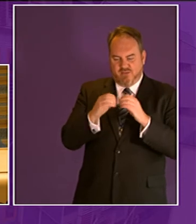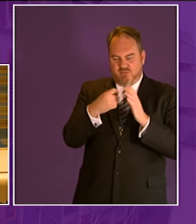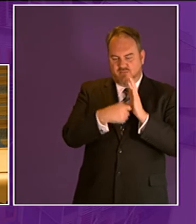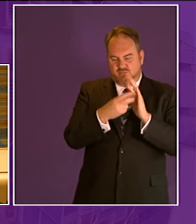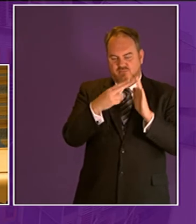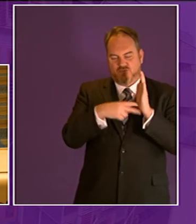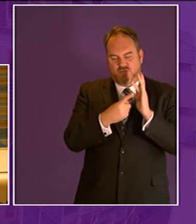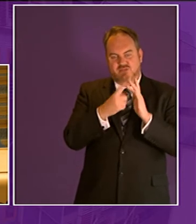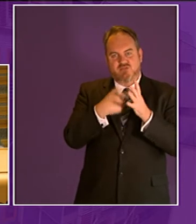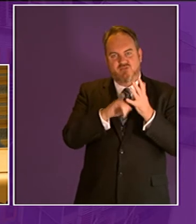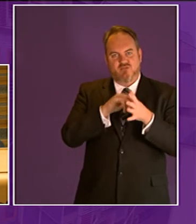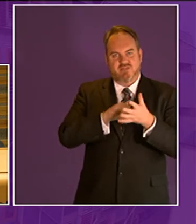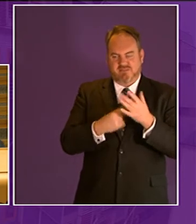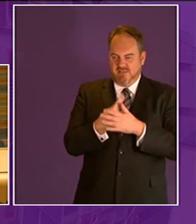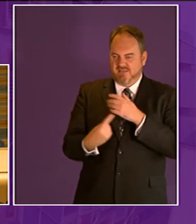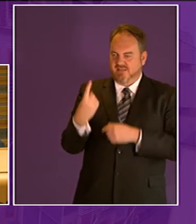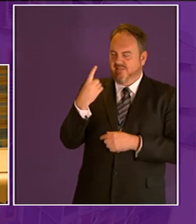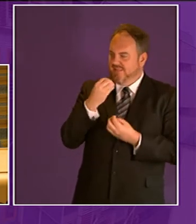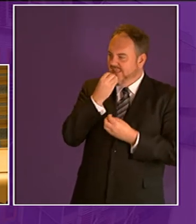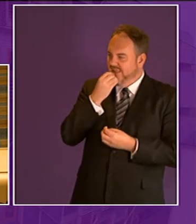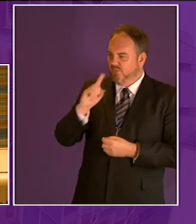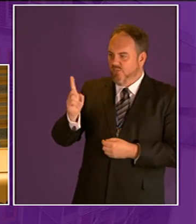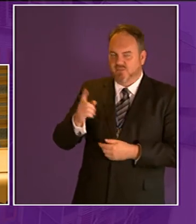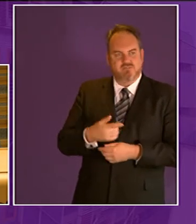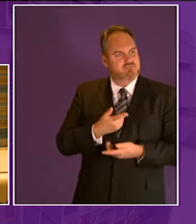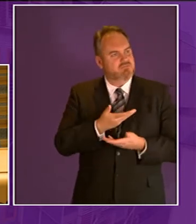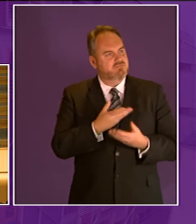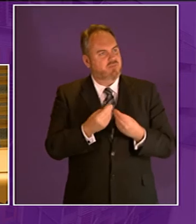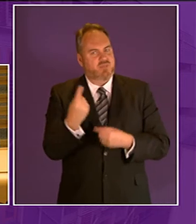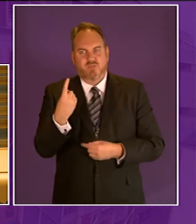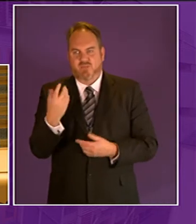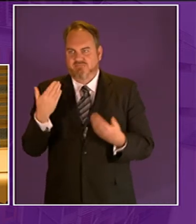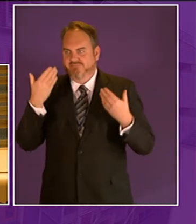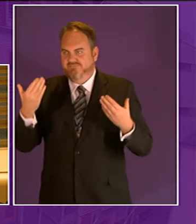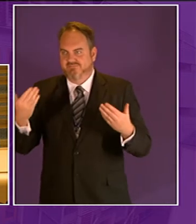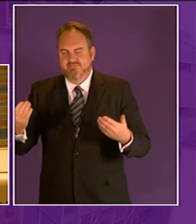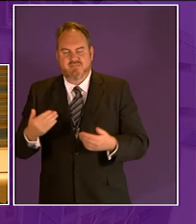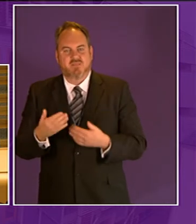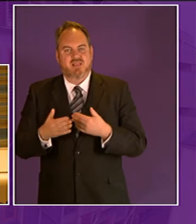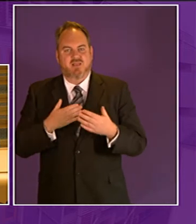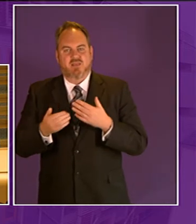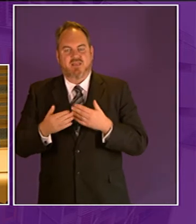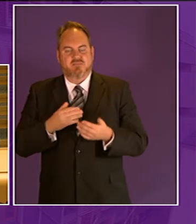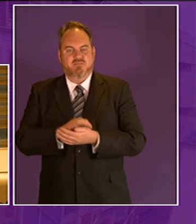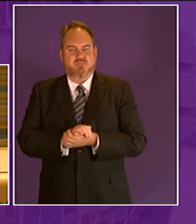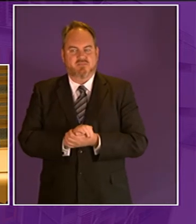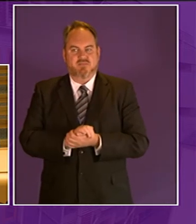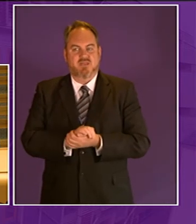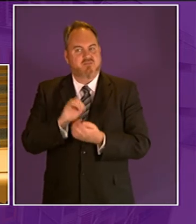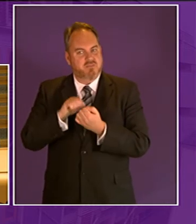ate or in the middle of the night and some of us managing to lift a sleeping friend on his mattress out of our dormitory and